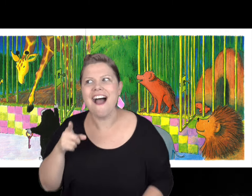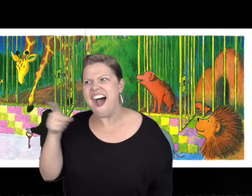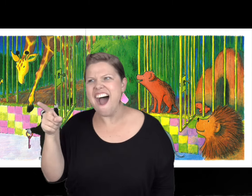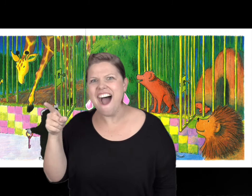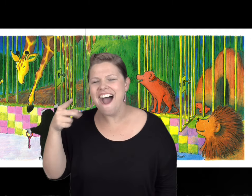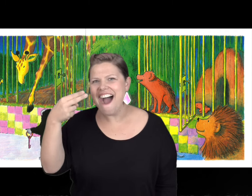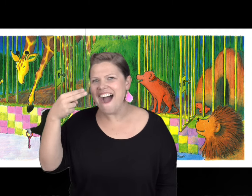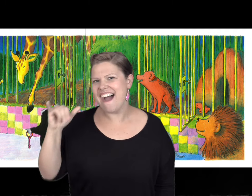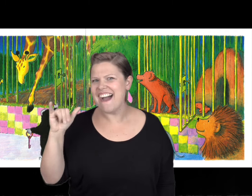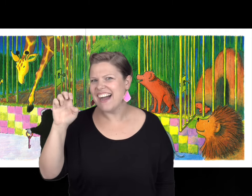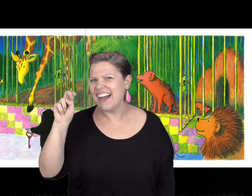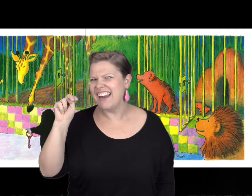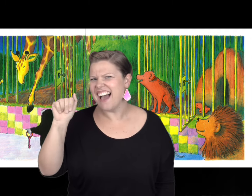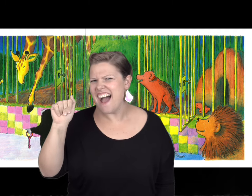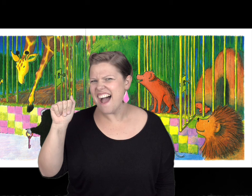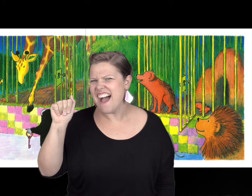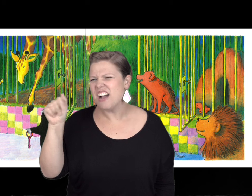There was a hyena